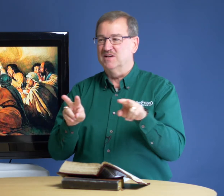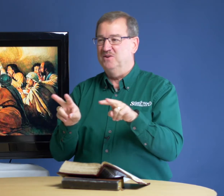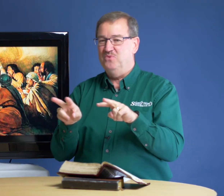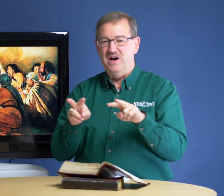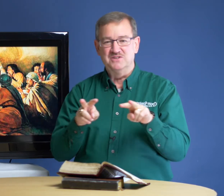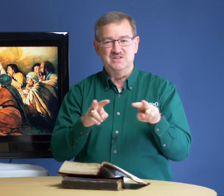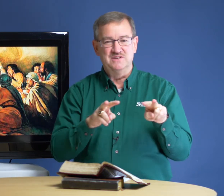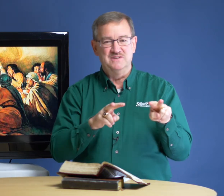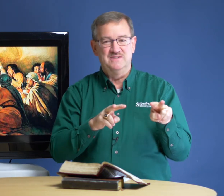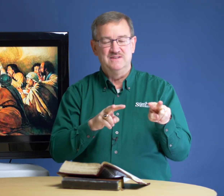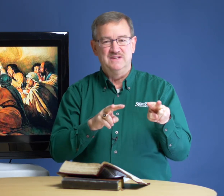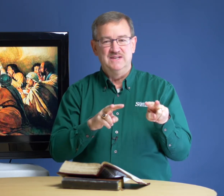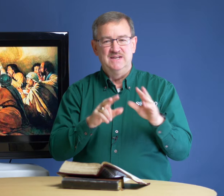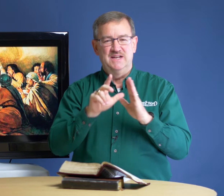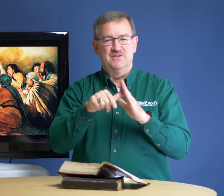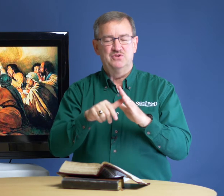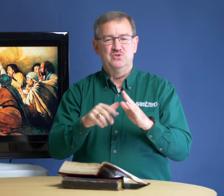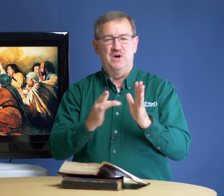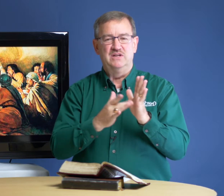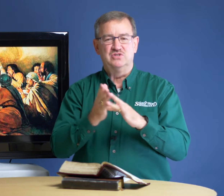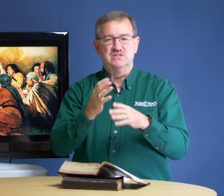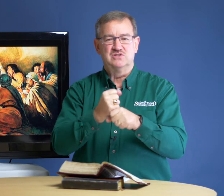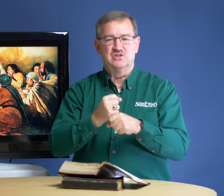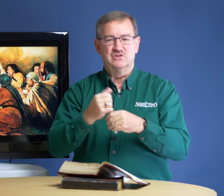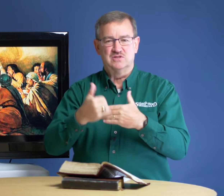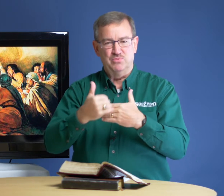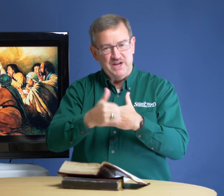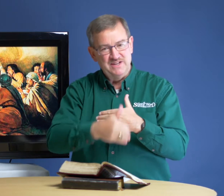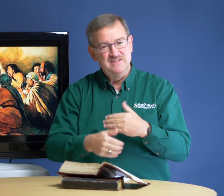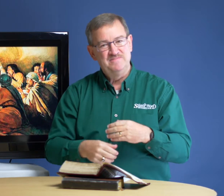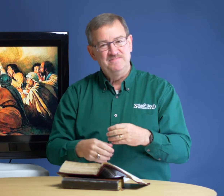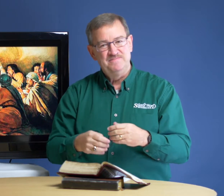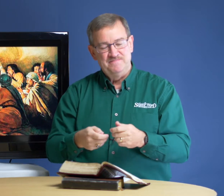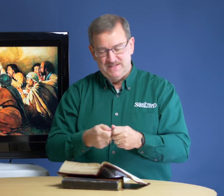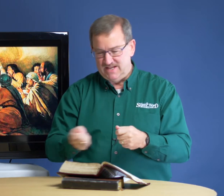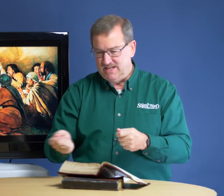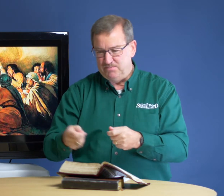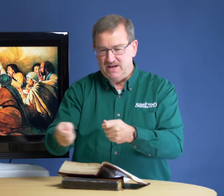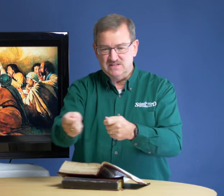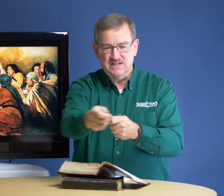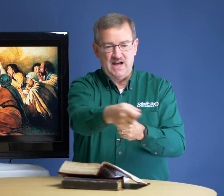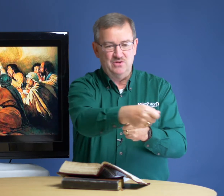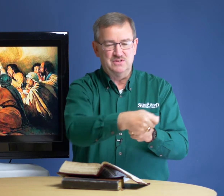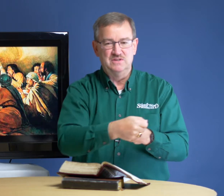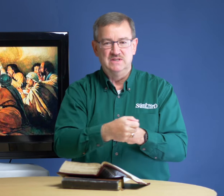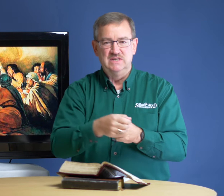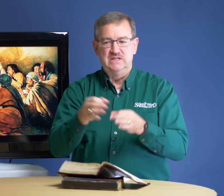kind of watching. After a little while, Jesus took some bread and he passed it out. He